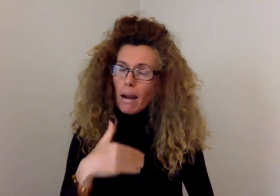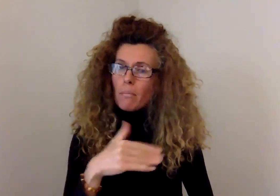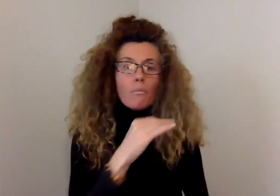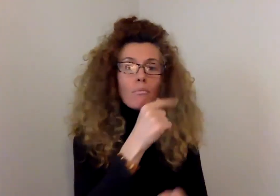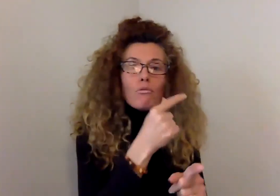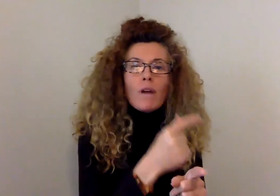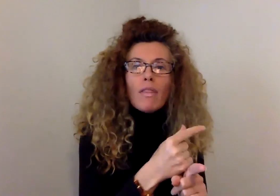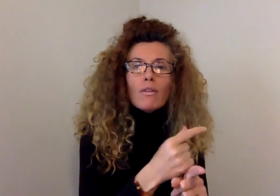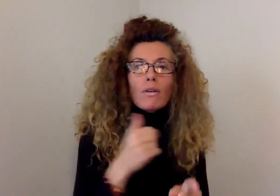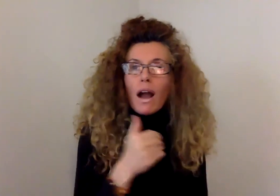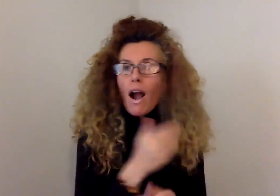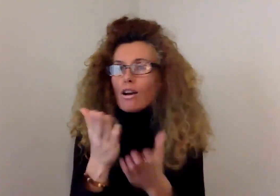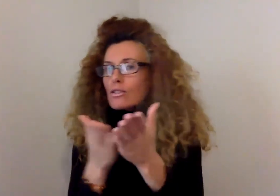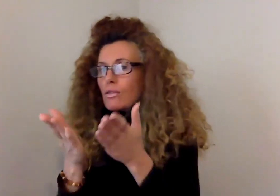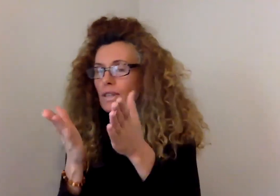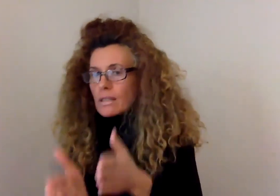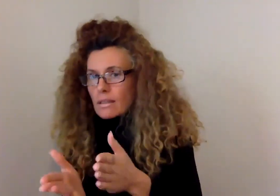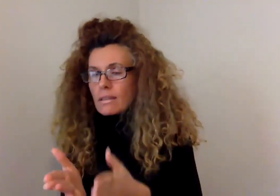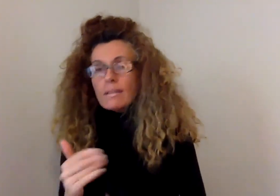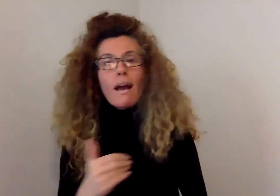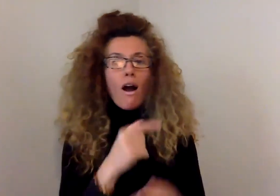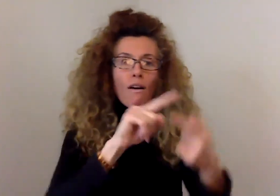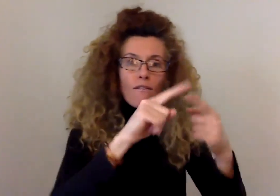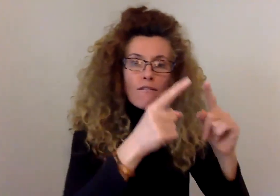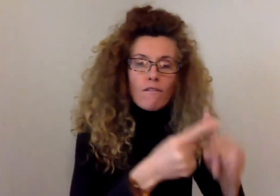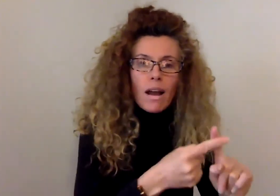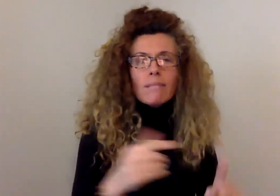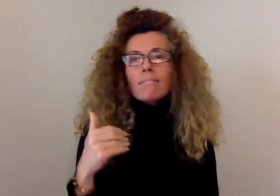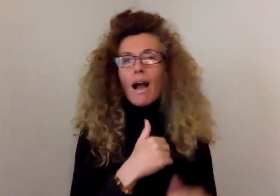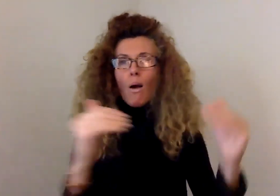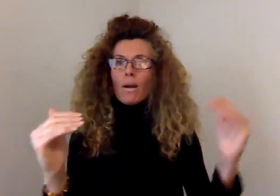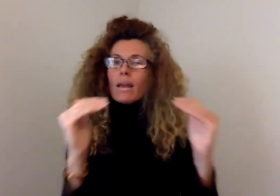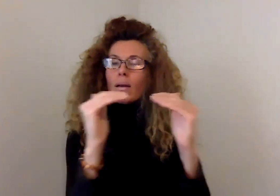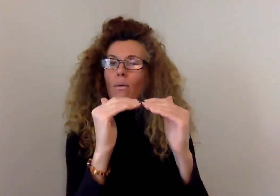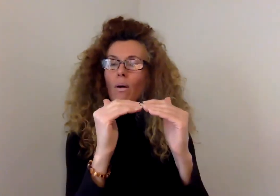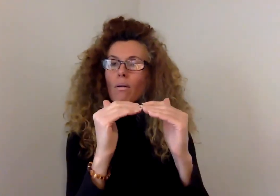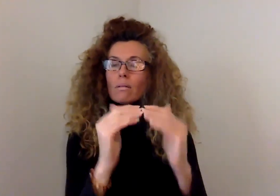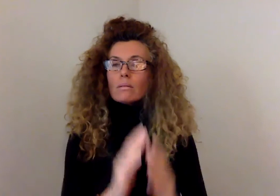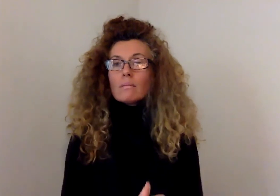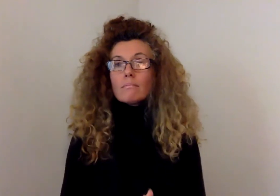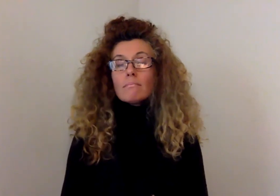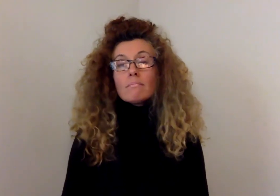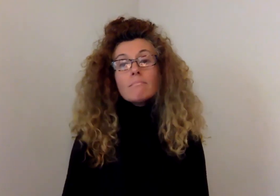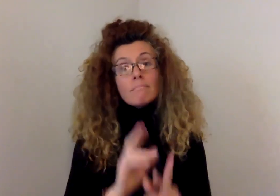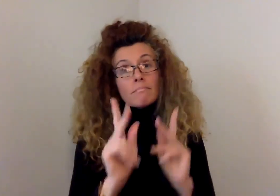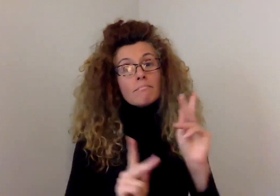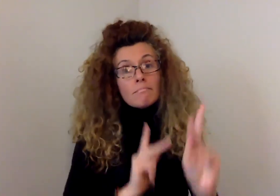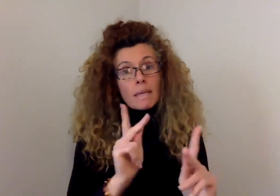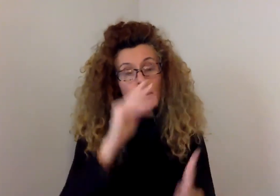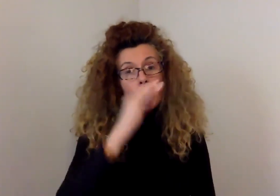servant, our friend, our equal man, because of his devotion, has called him Lord.